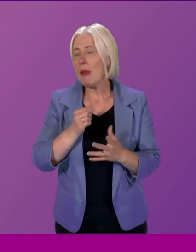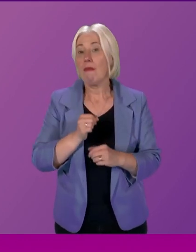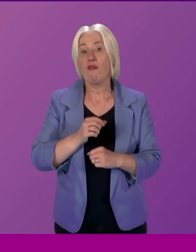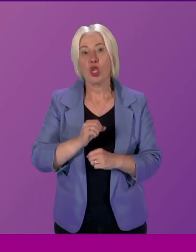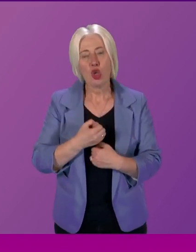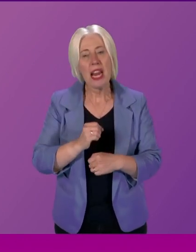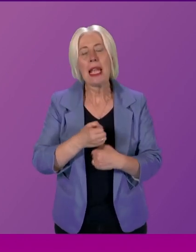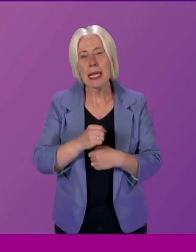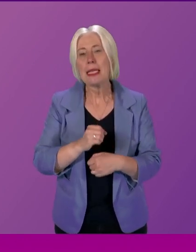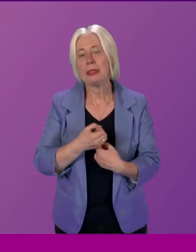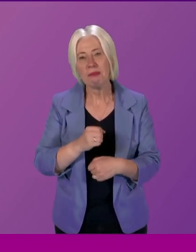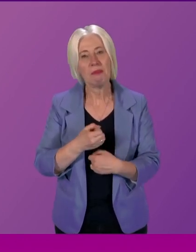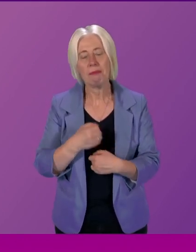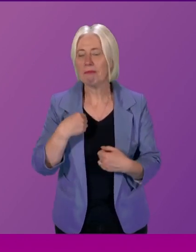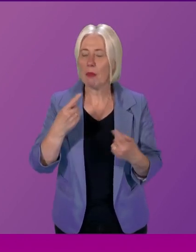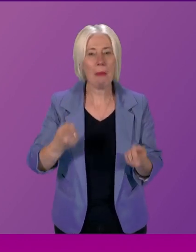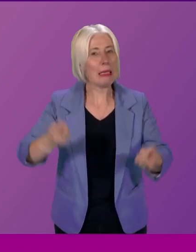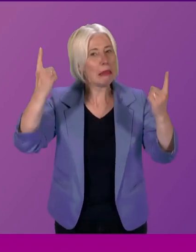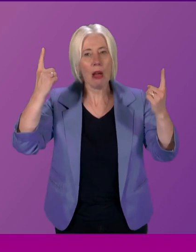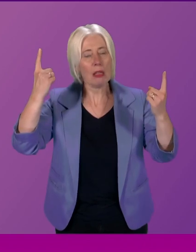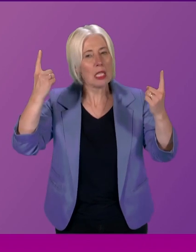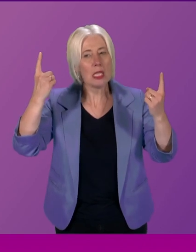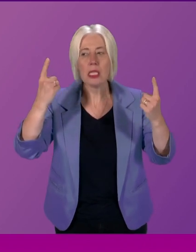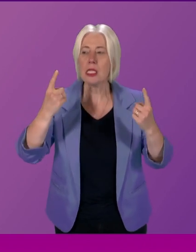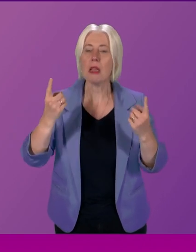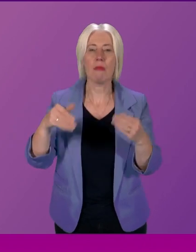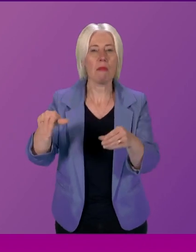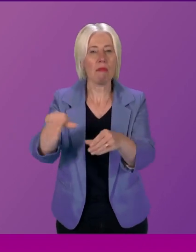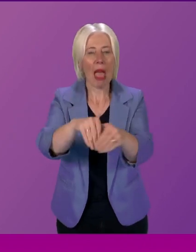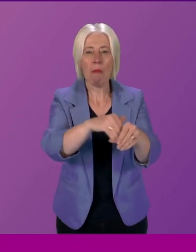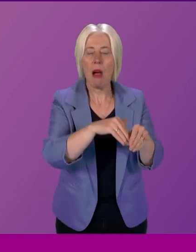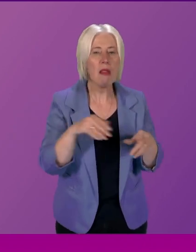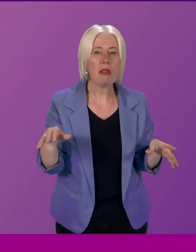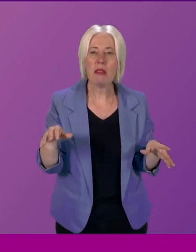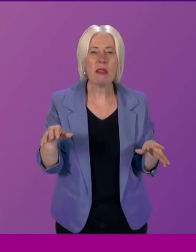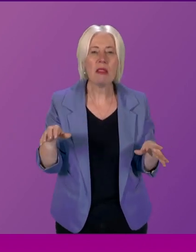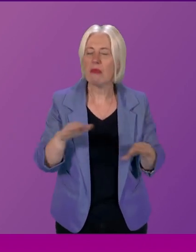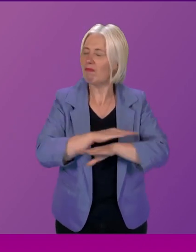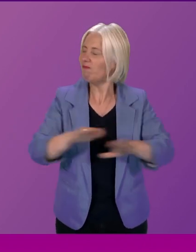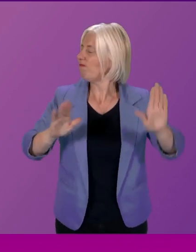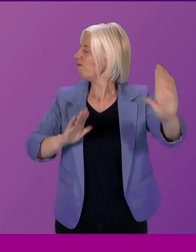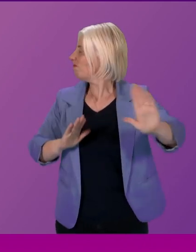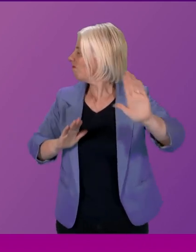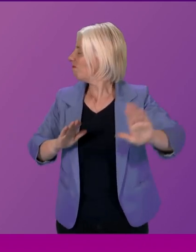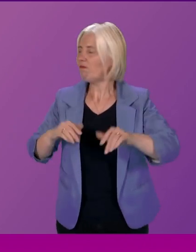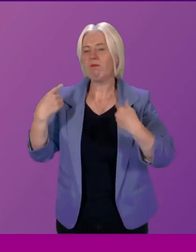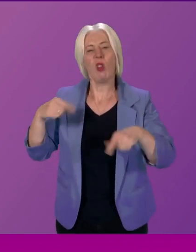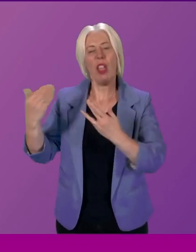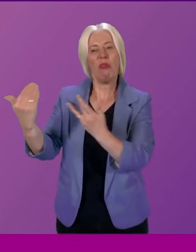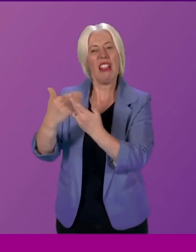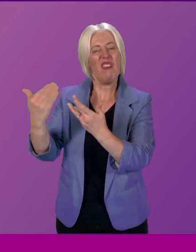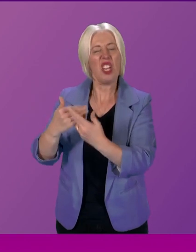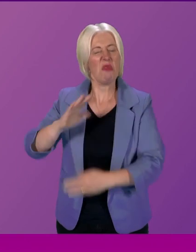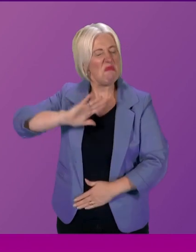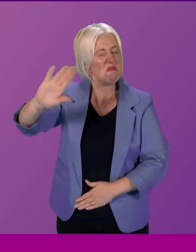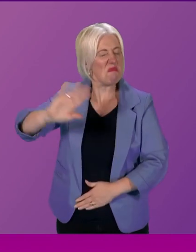when ministers in particular, but members more generally, do not offer at least one intervention, or take